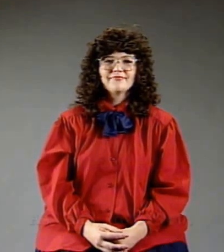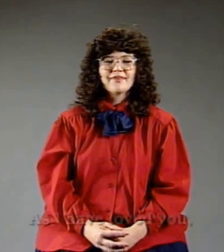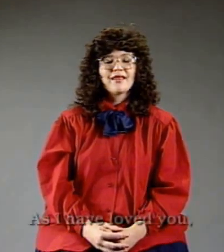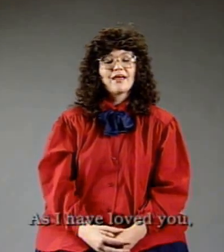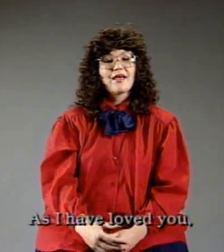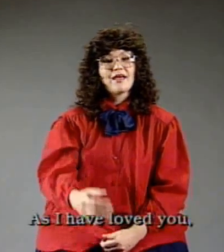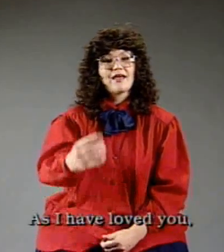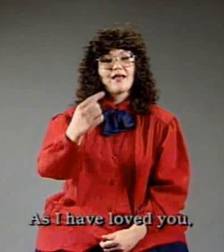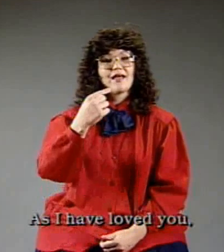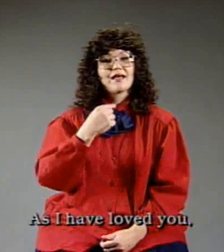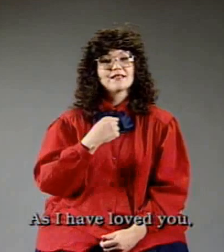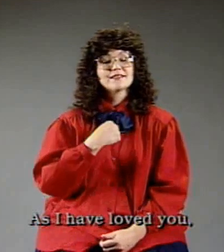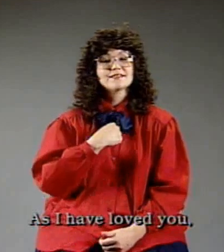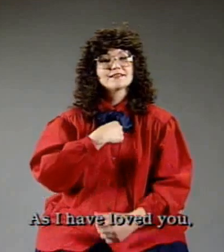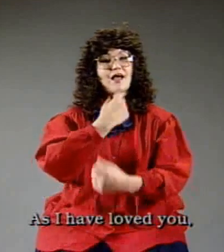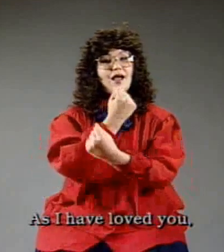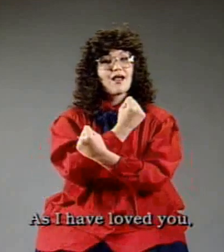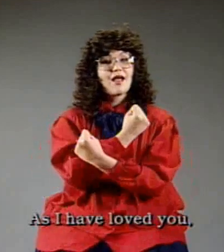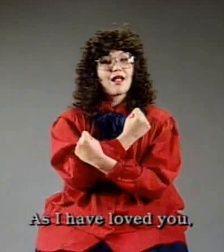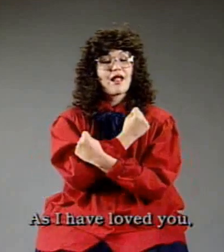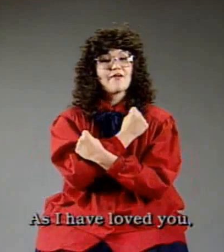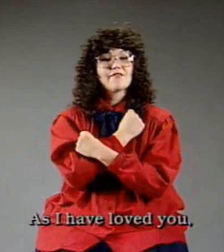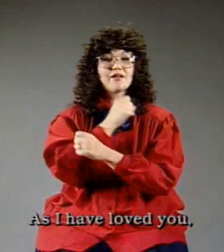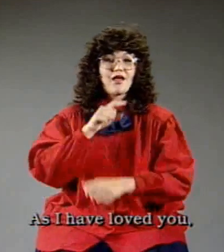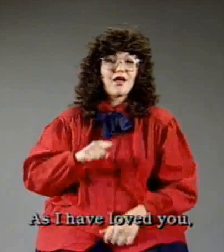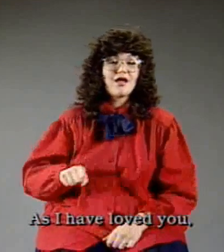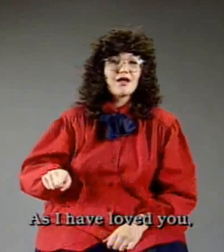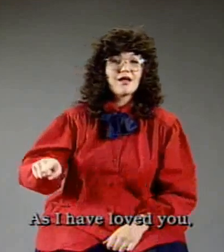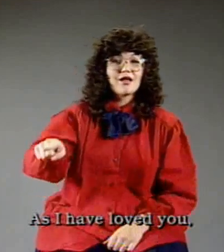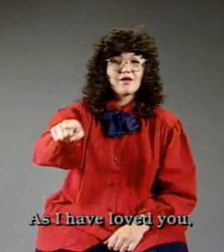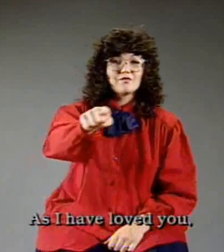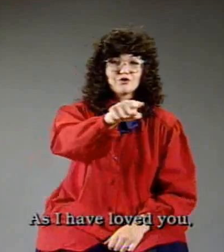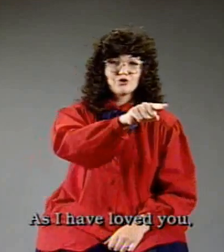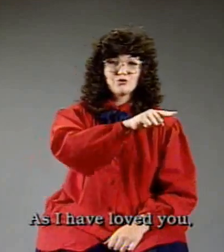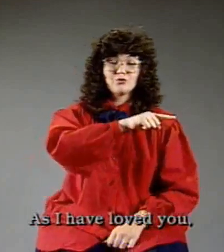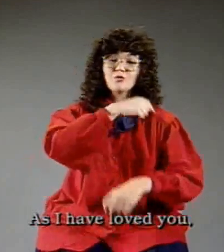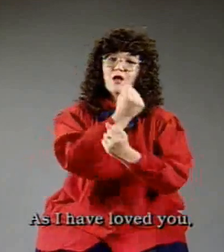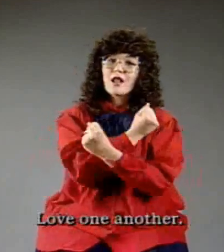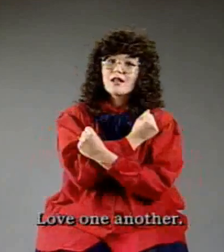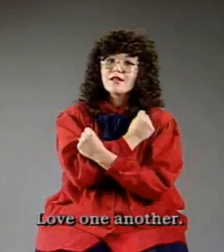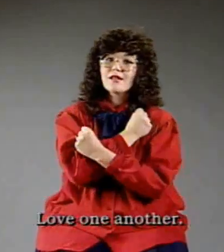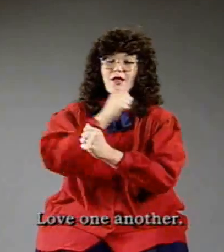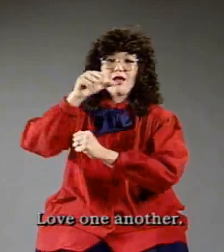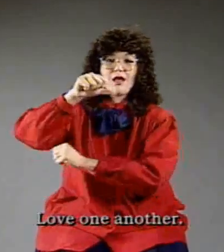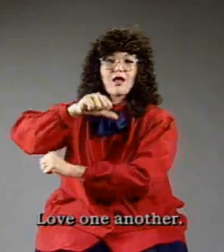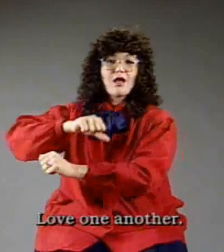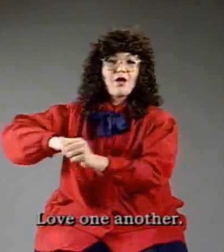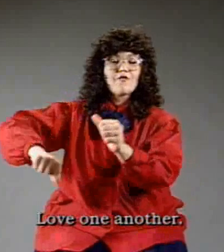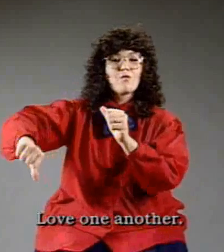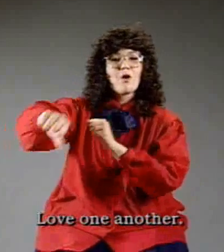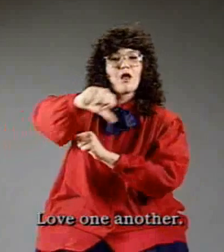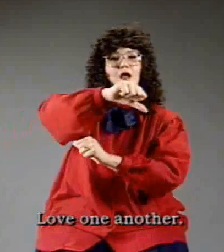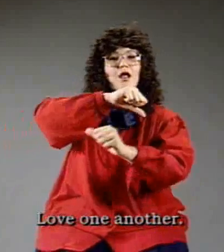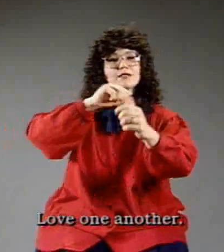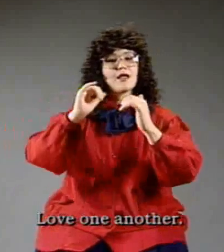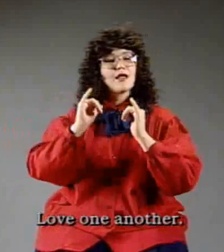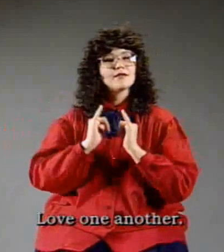As I had loved To love one